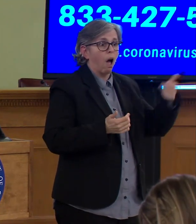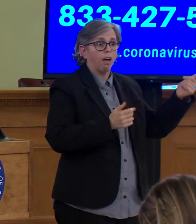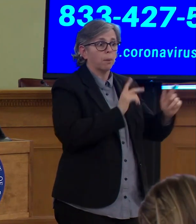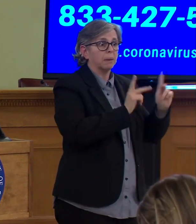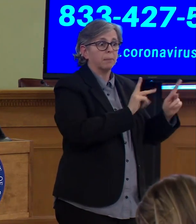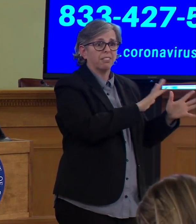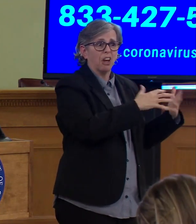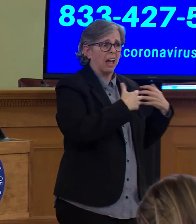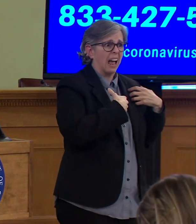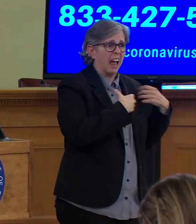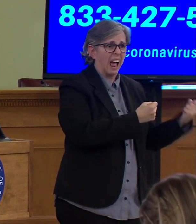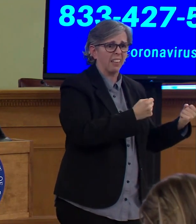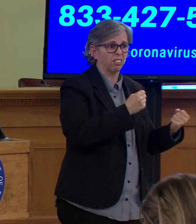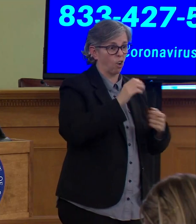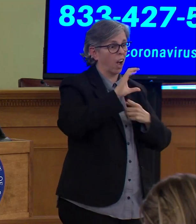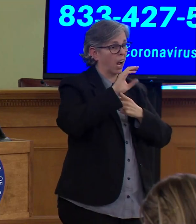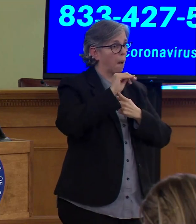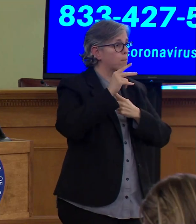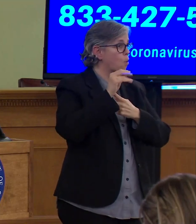medically.